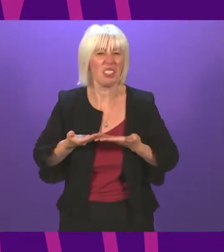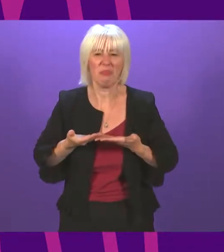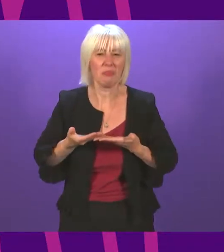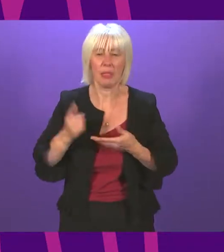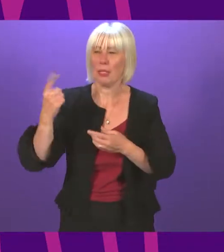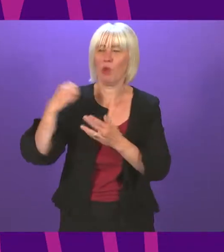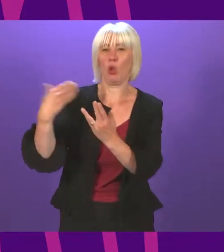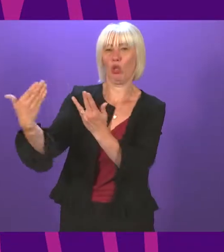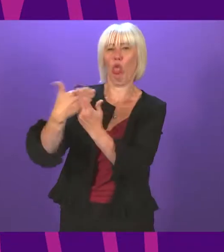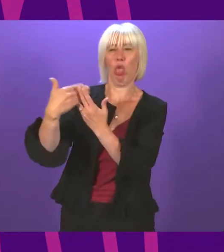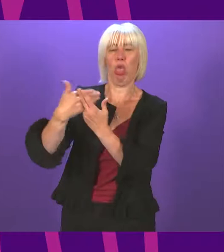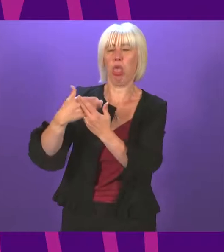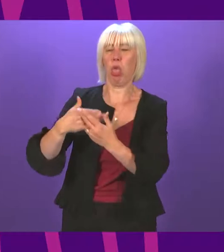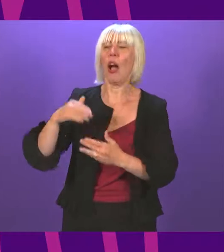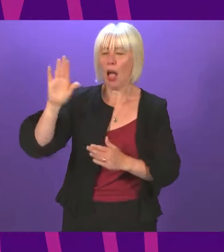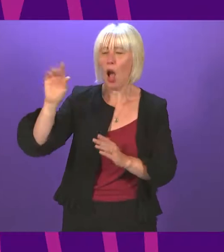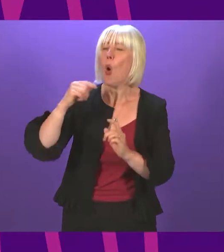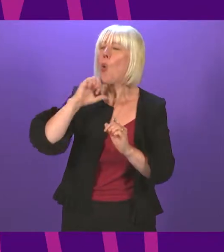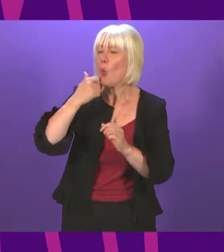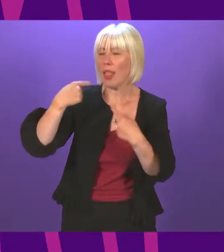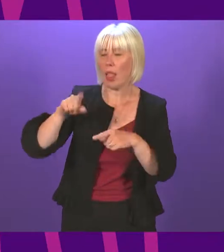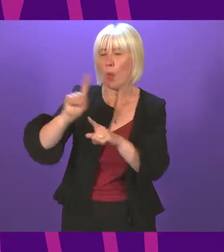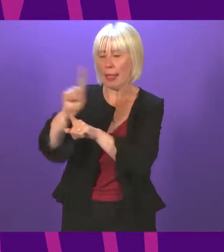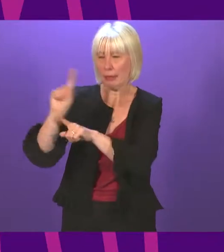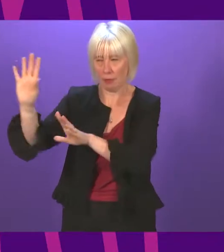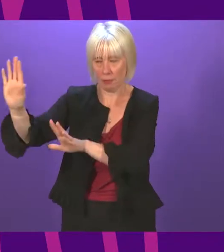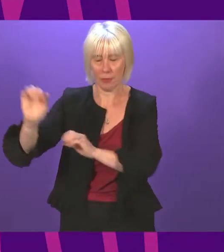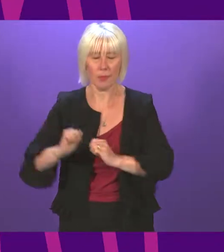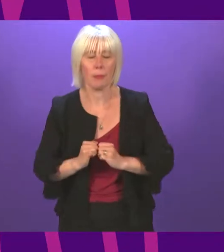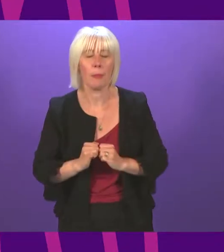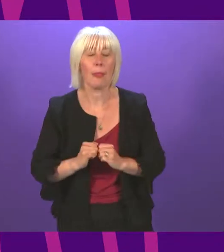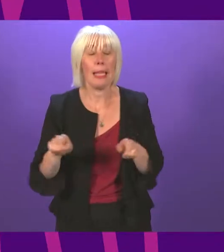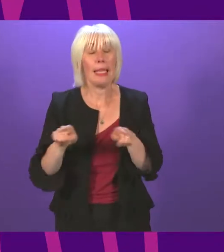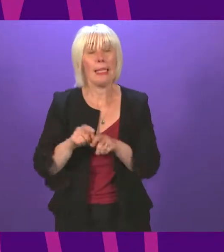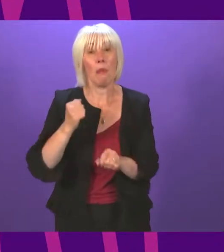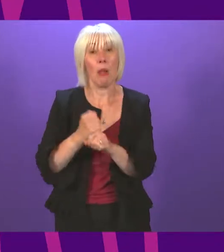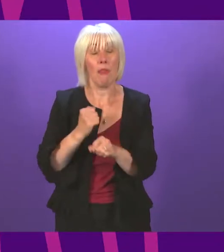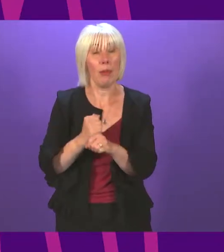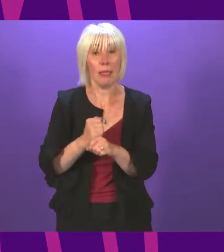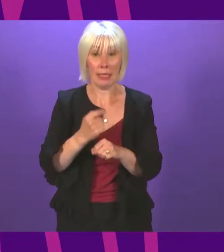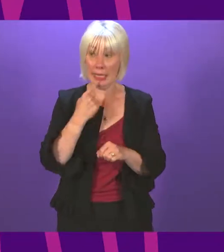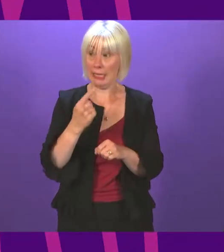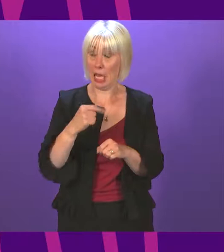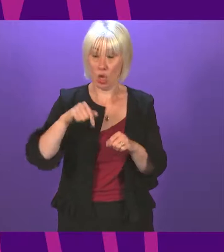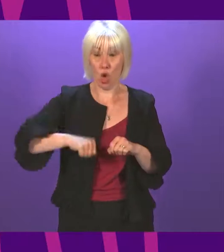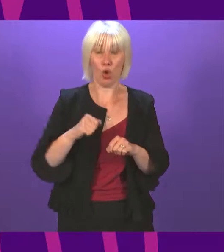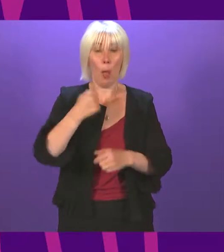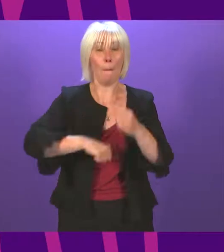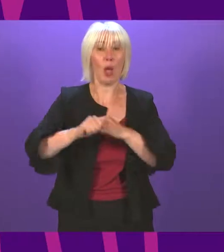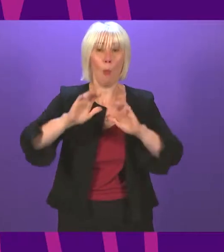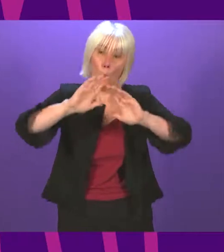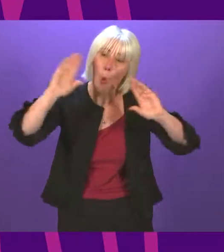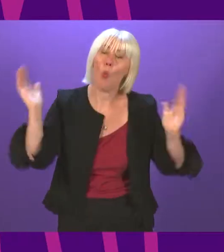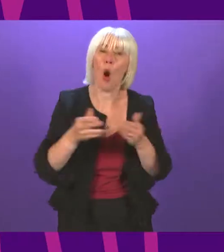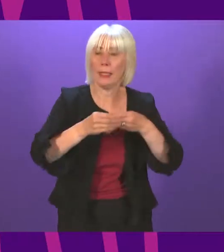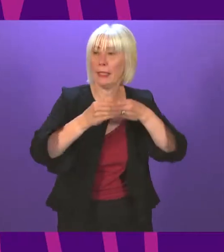Jolene me make a bit of progress and I will, Mr Ruskell. This is the same government that says Scotland would become a world leader in low carbon